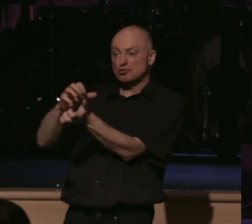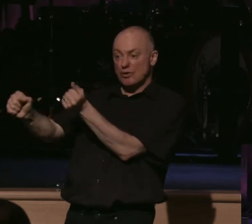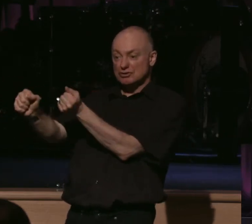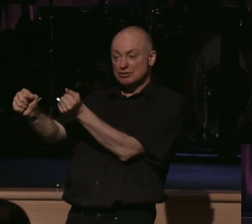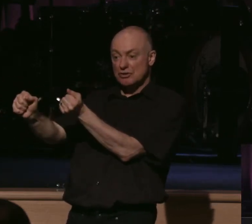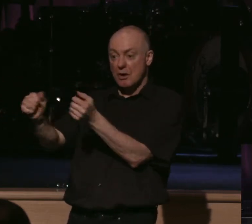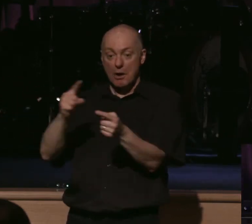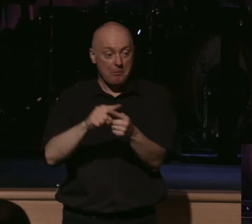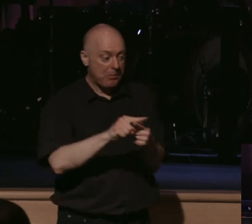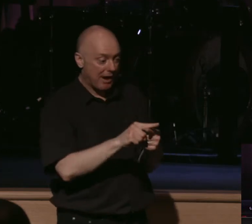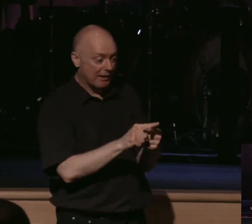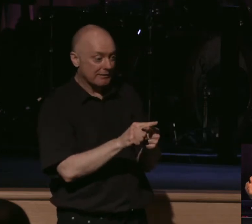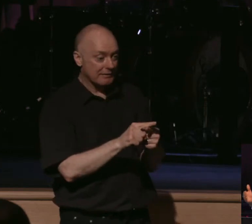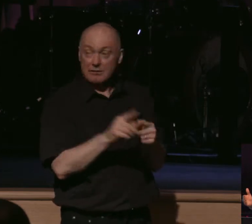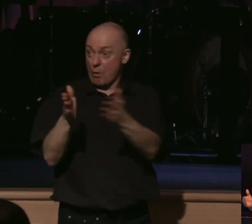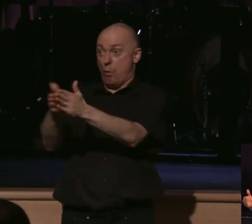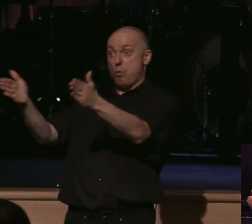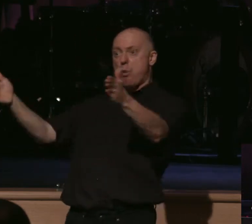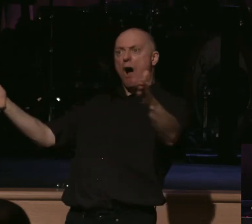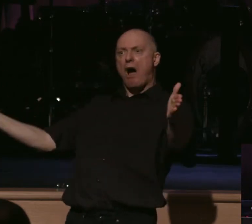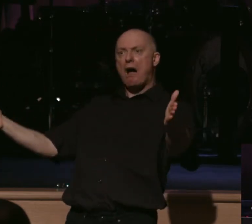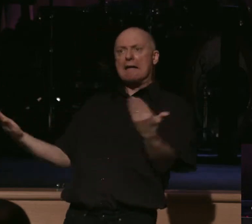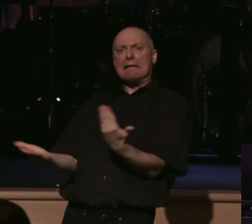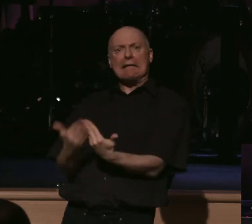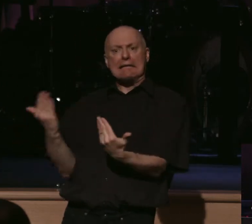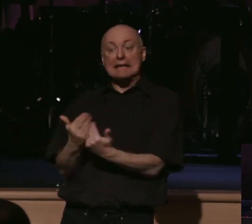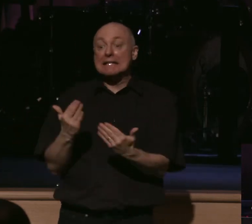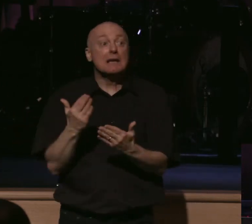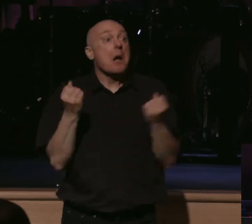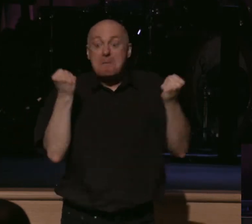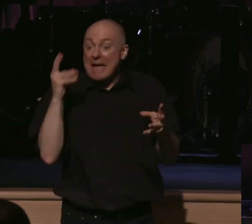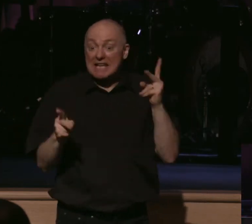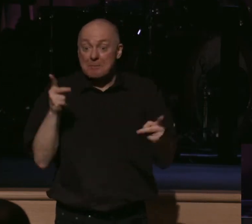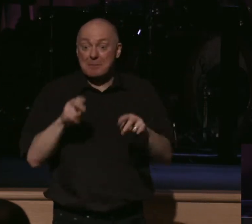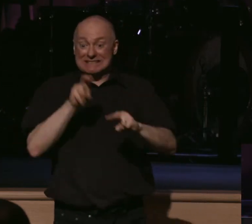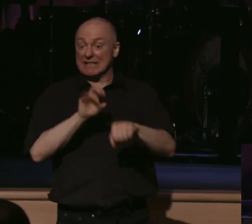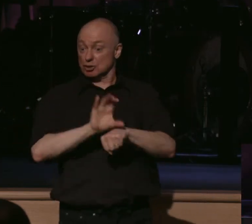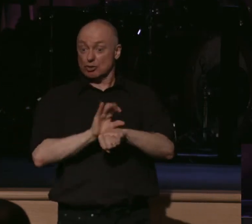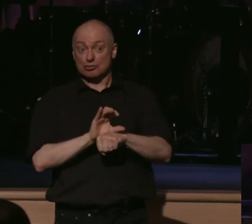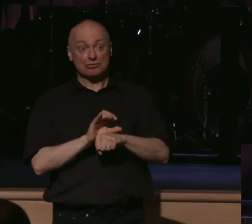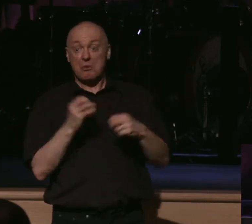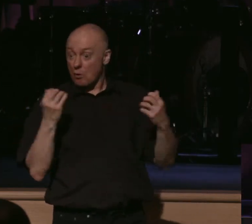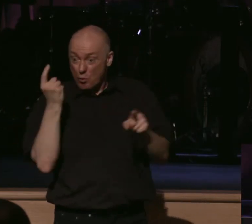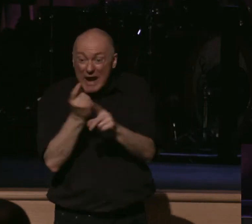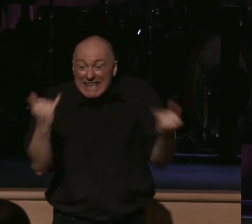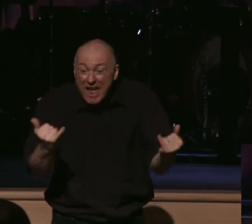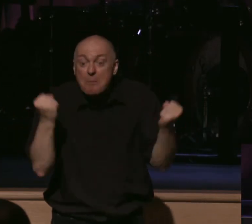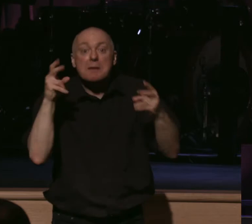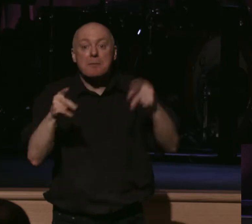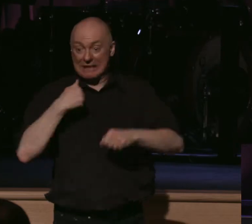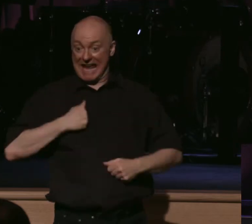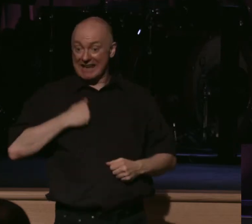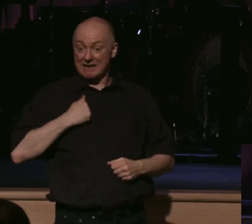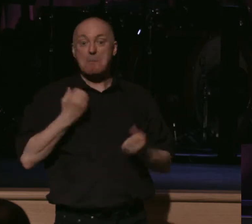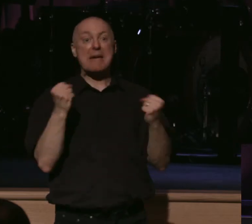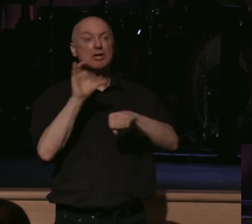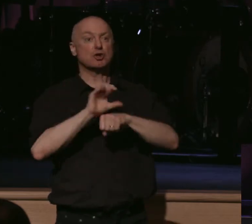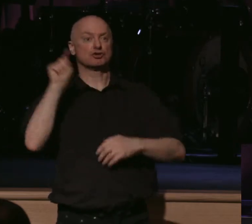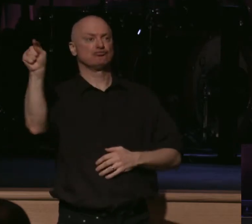the road is wide. You know, there are many people sitting in churches right now, right now in this nation who are